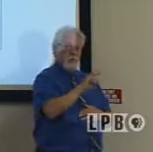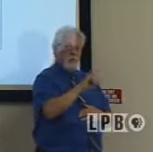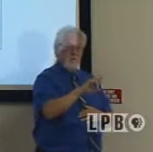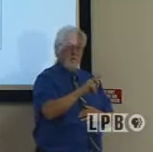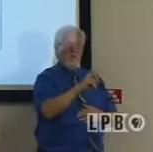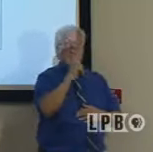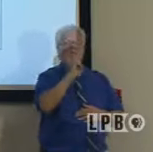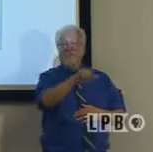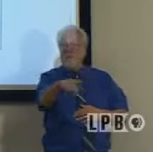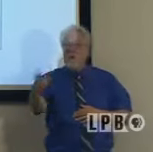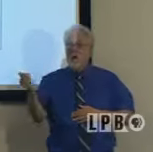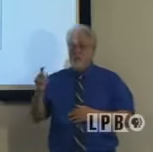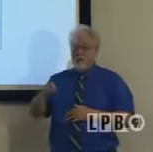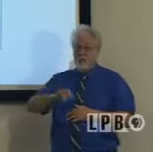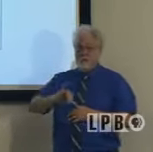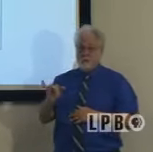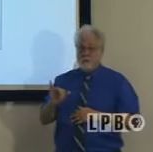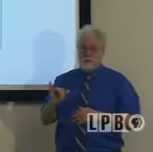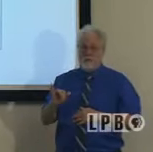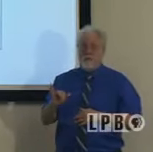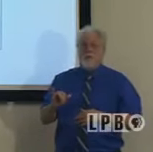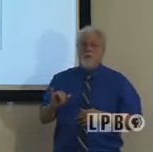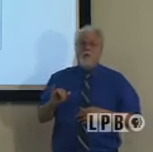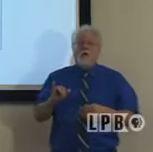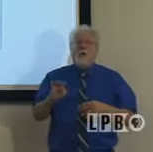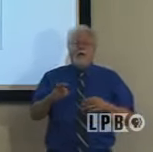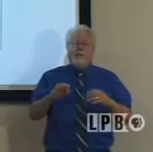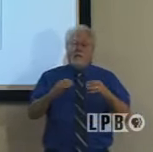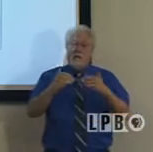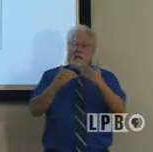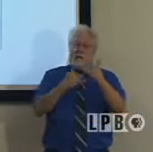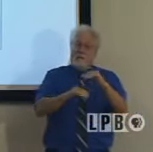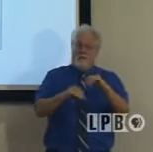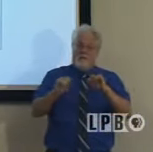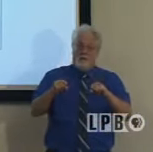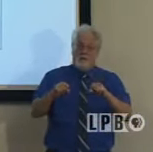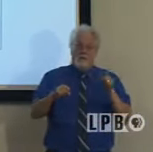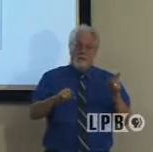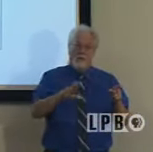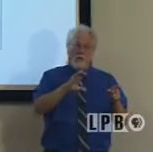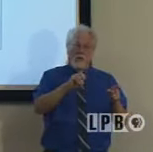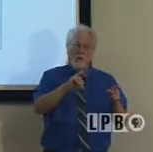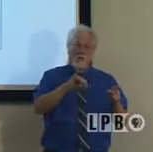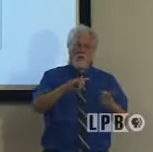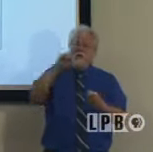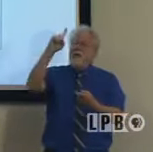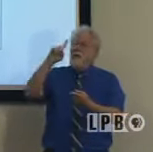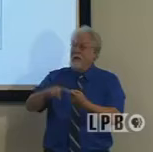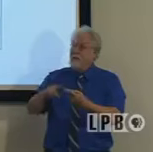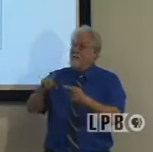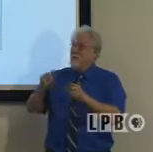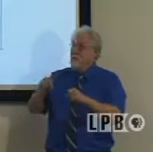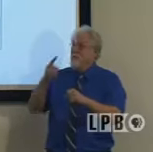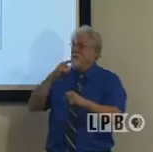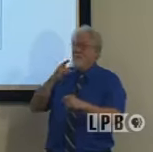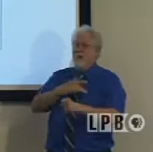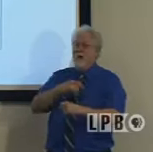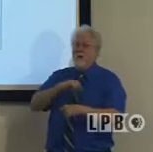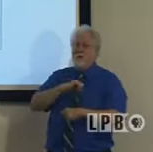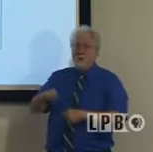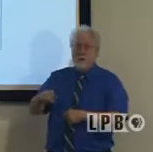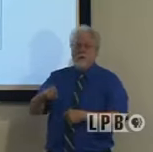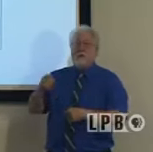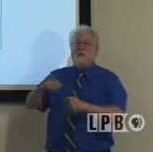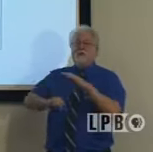and for every other need. So as you start to constrain that capacity through COVID, you have less capacity for heart attacks, strokes, everything else, motor vehicle